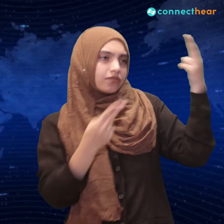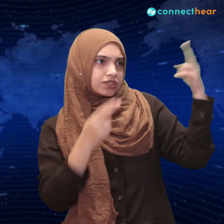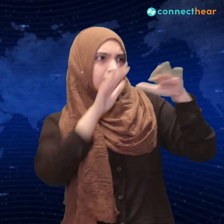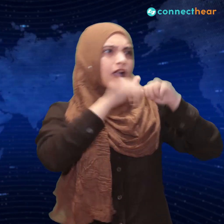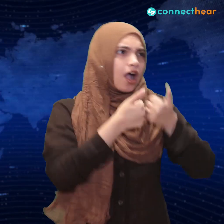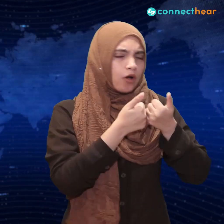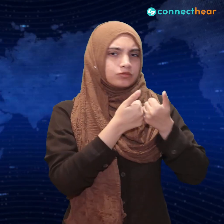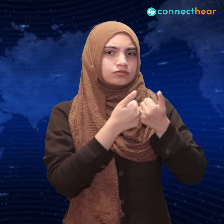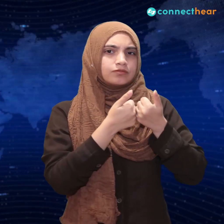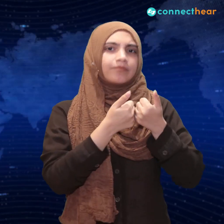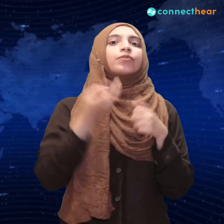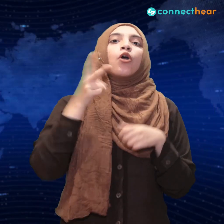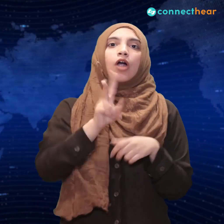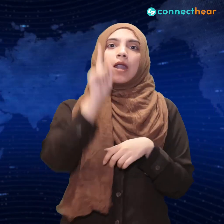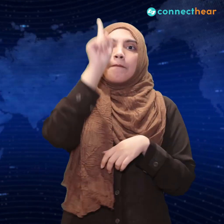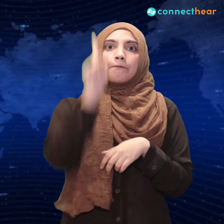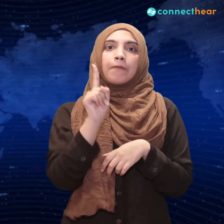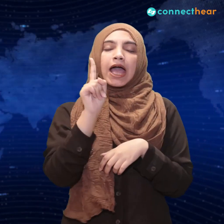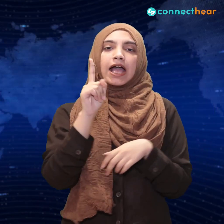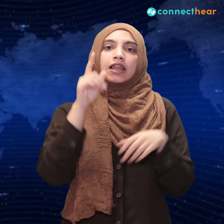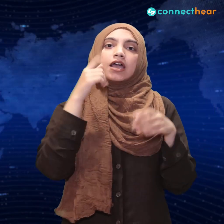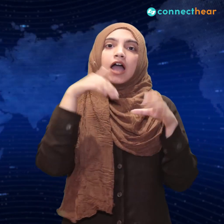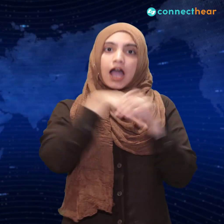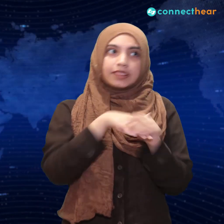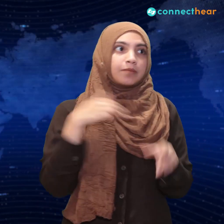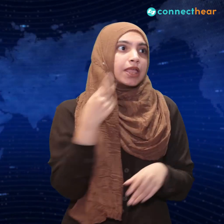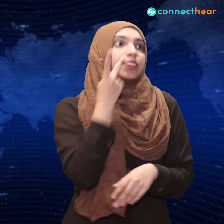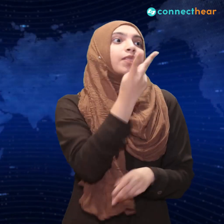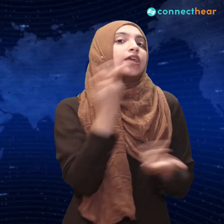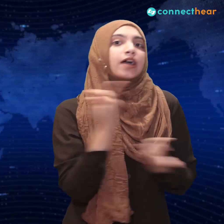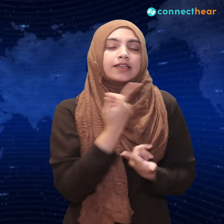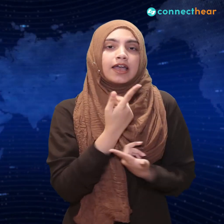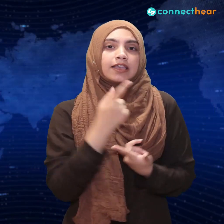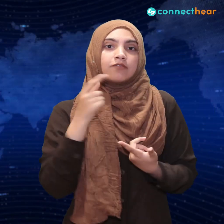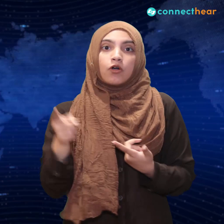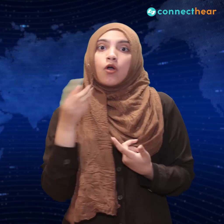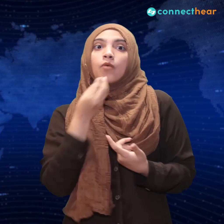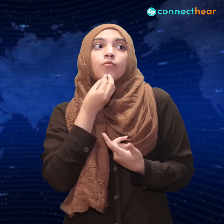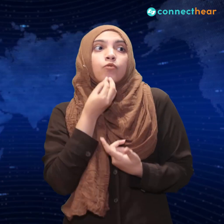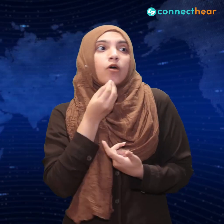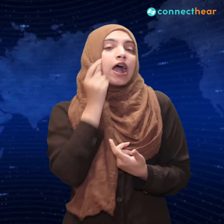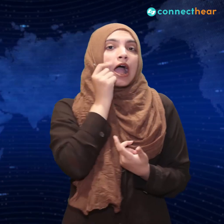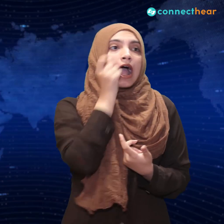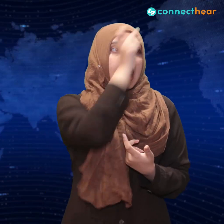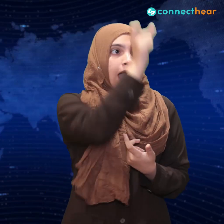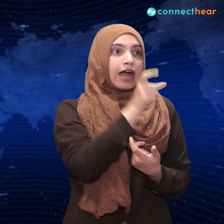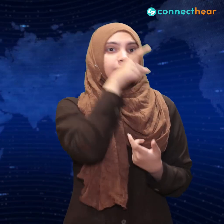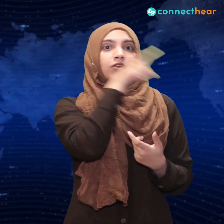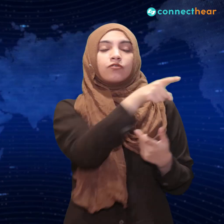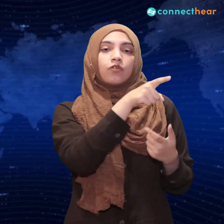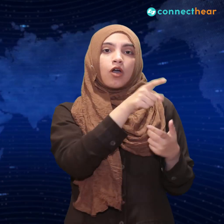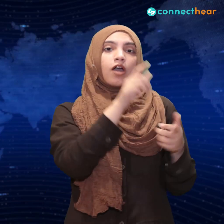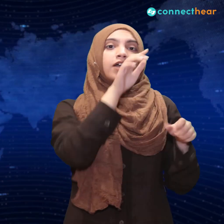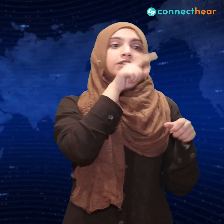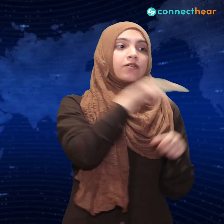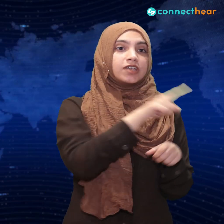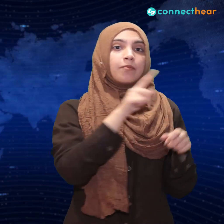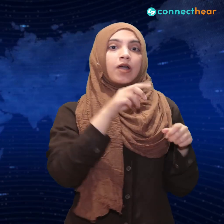During the first viewing of the show, it is weird to me that the old man actually voted against continuing the game since he had no